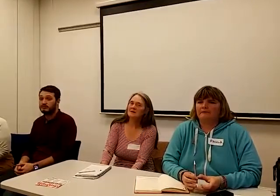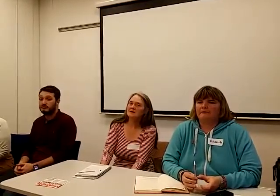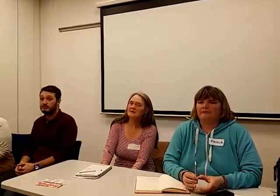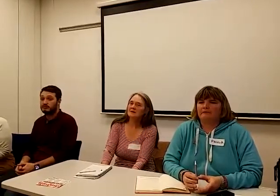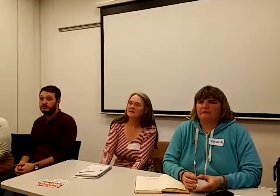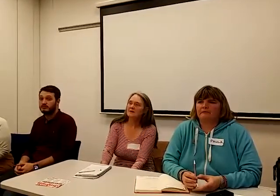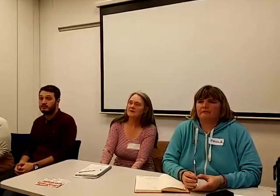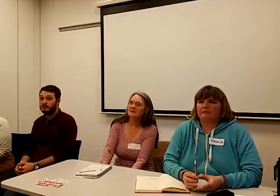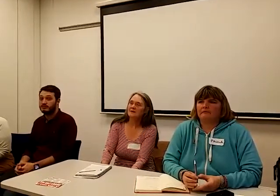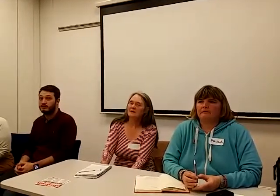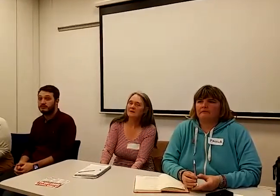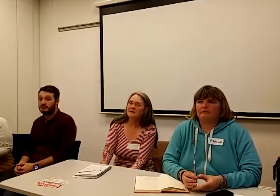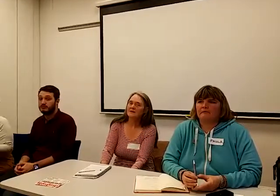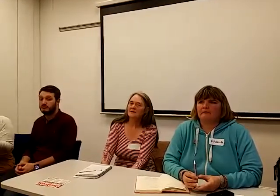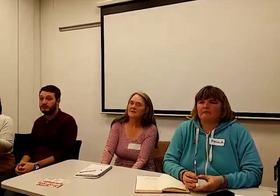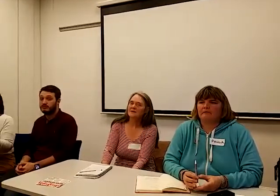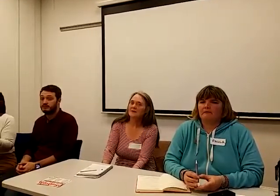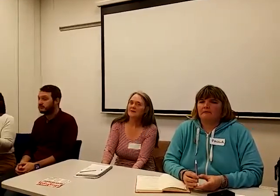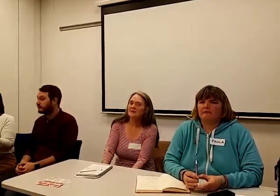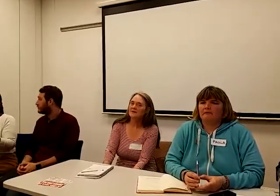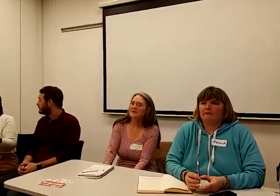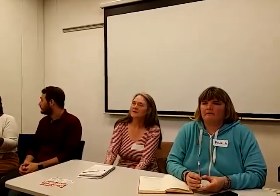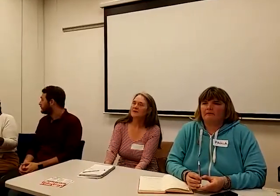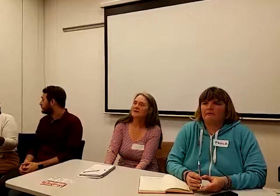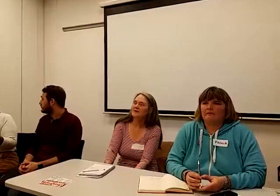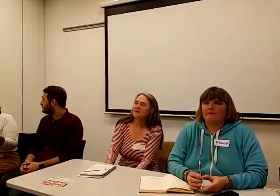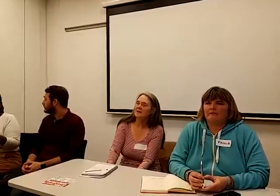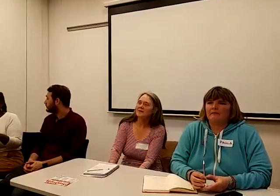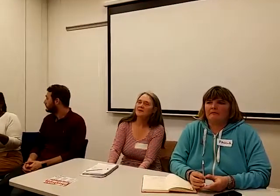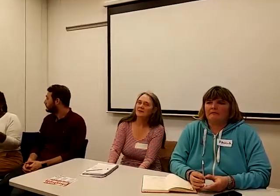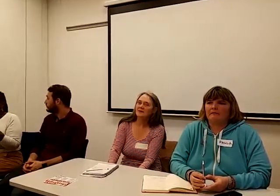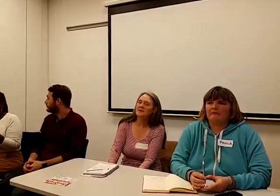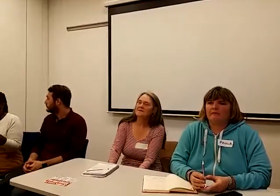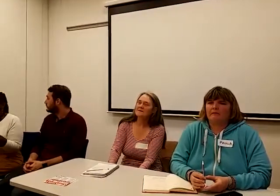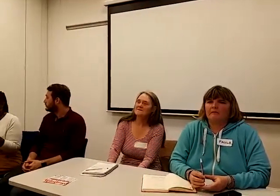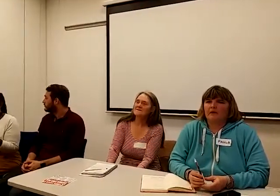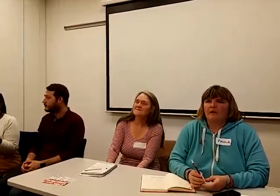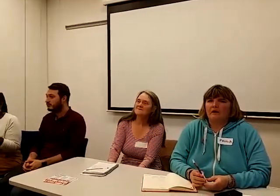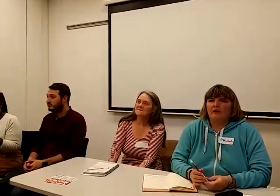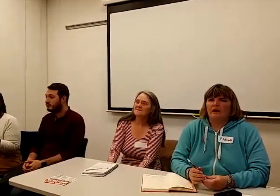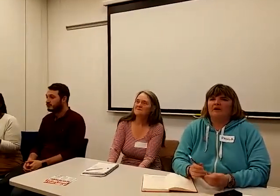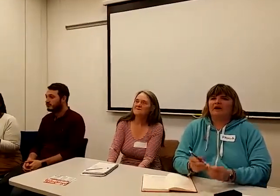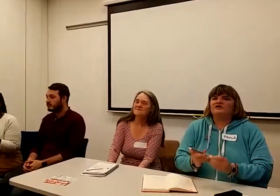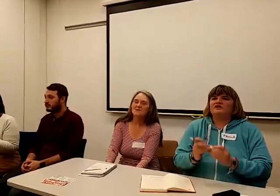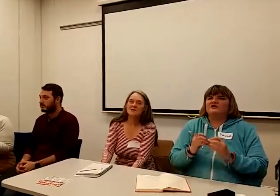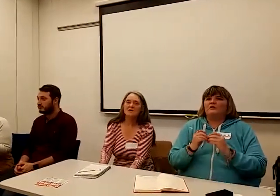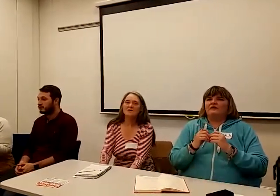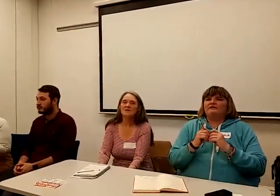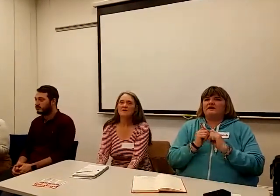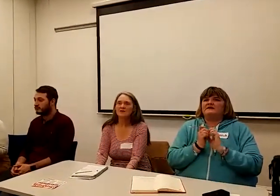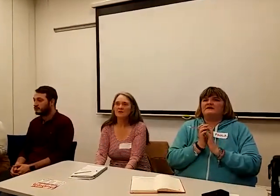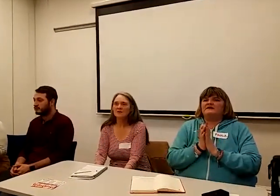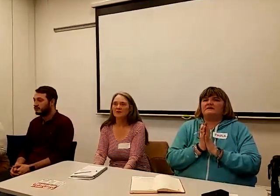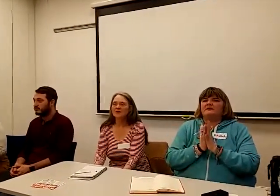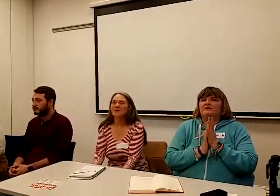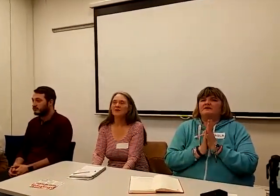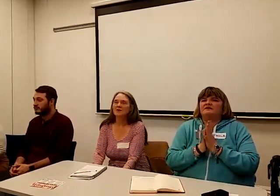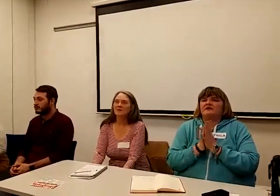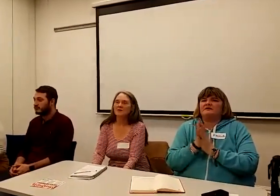So, do you want to check out the one? No, I'm doing this one another so it should be fine. Okay. And lunch is at 1.30, so we've got just